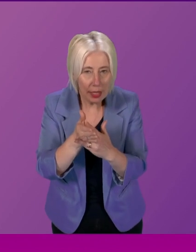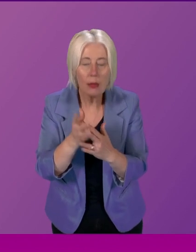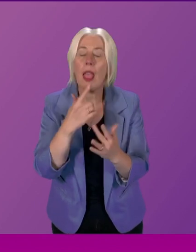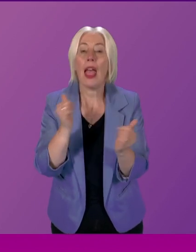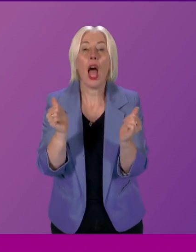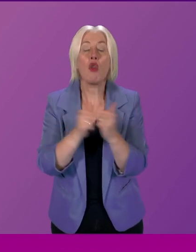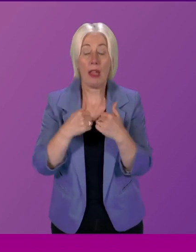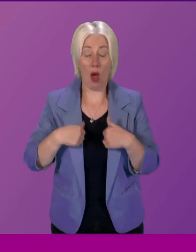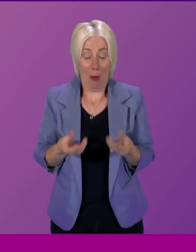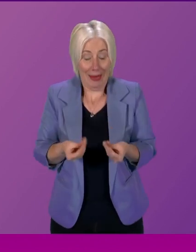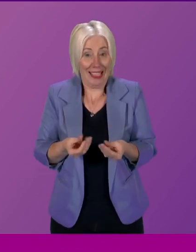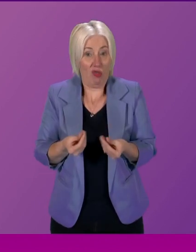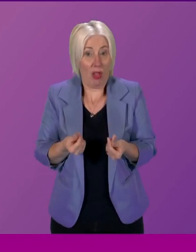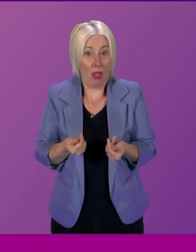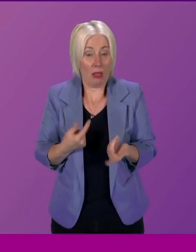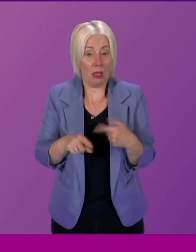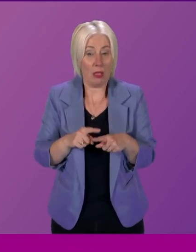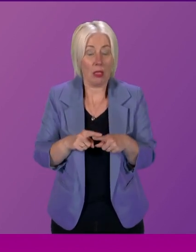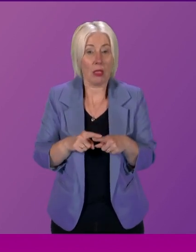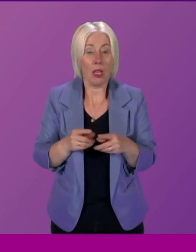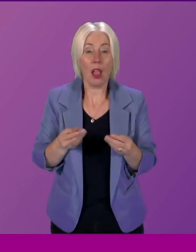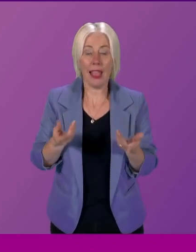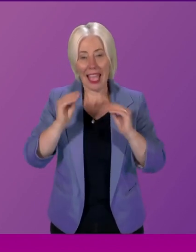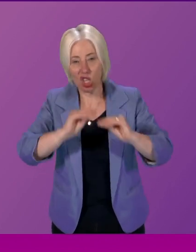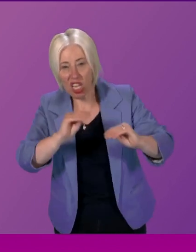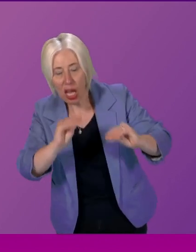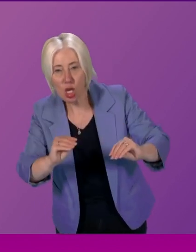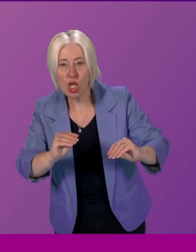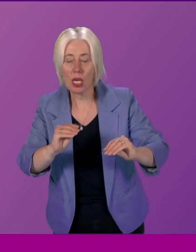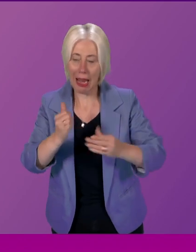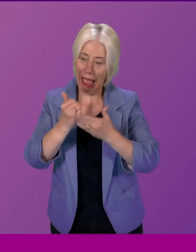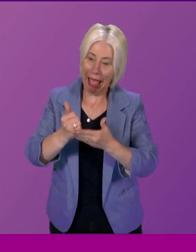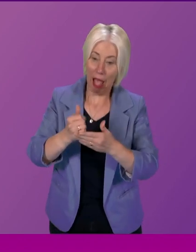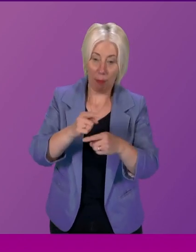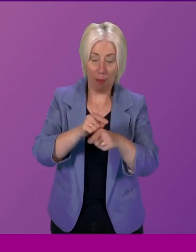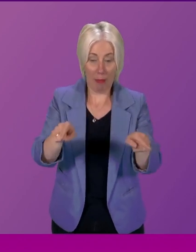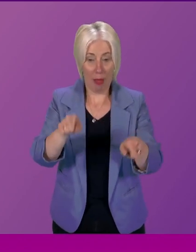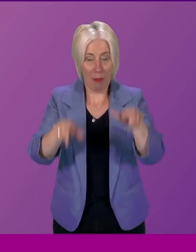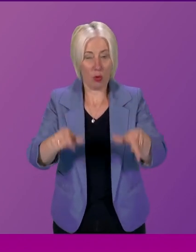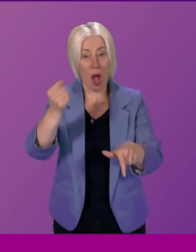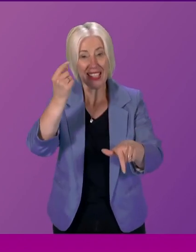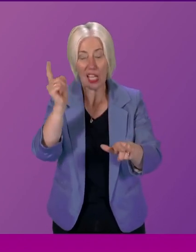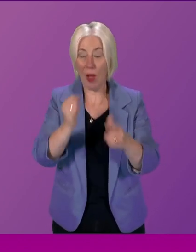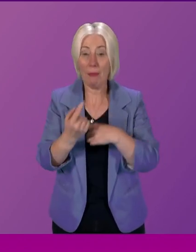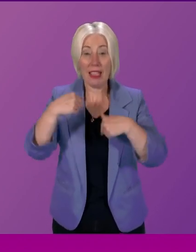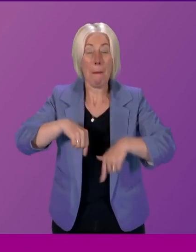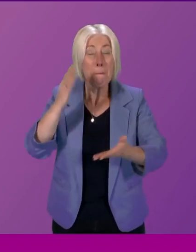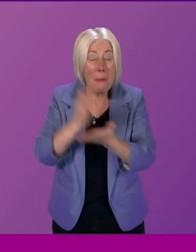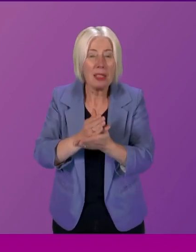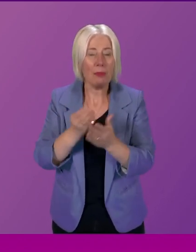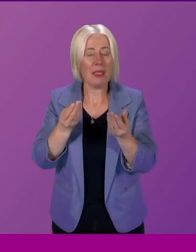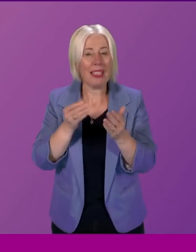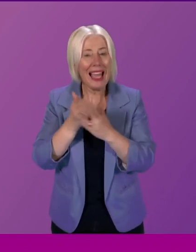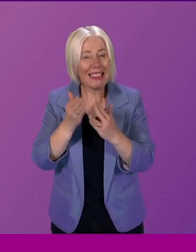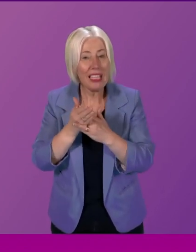also our materials that we provide as a parliament particularly in terms of education and helping people to understand what we do in this place have to be accessible including easy